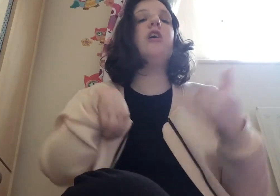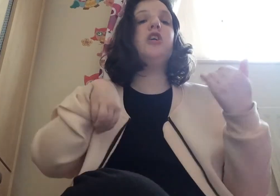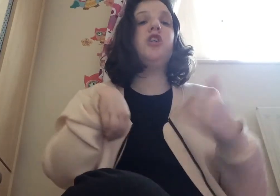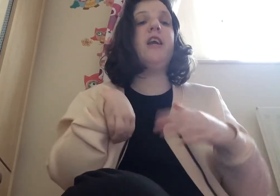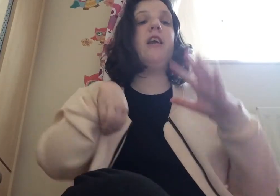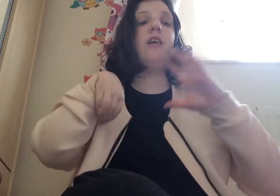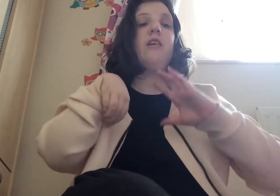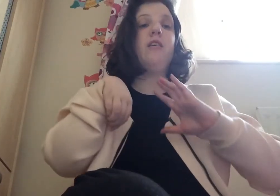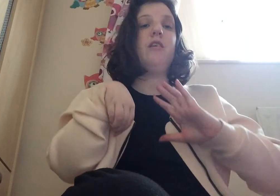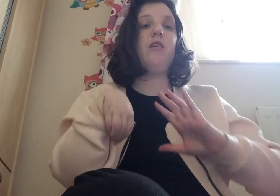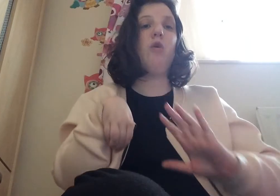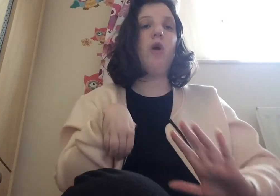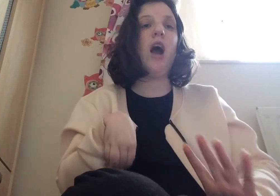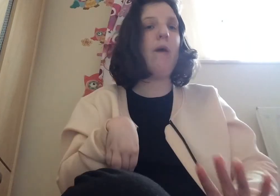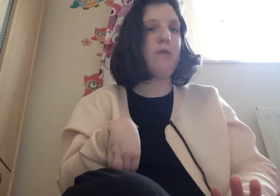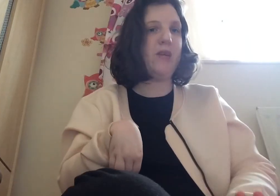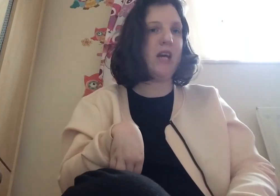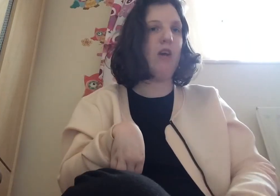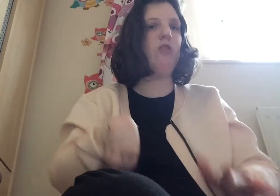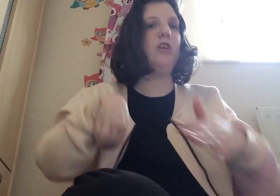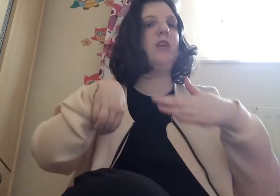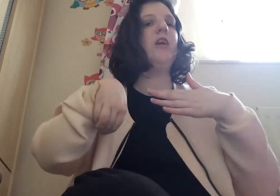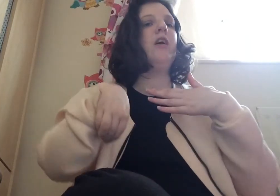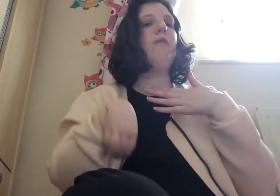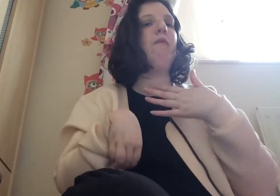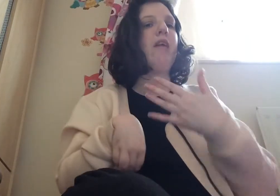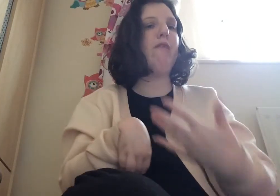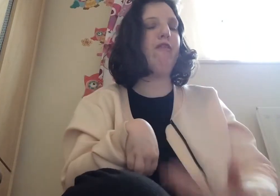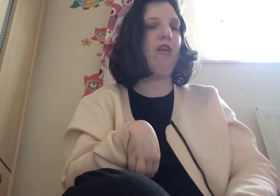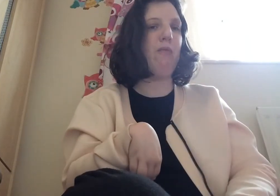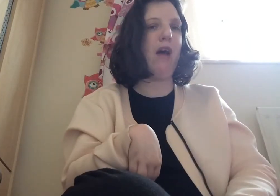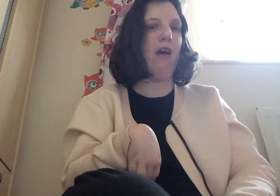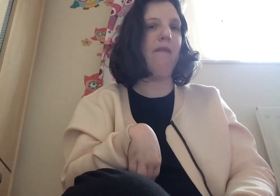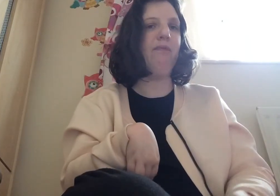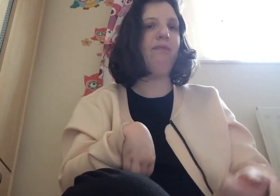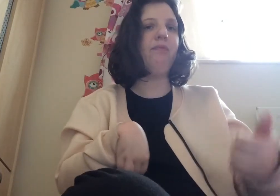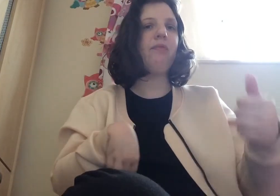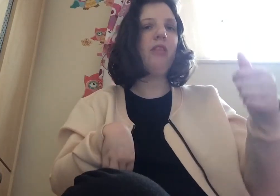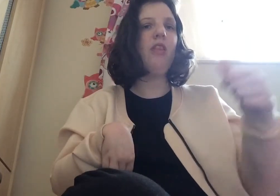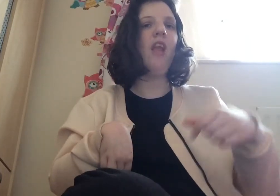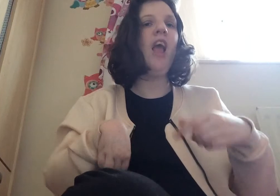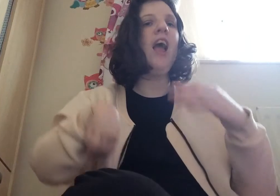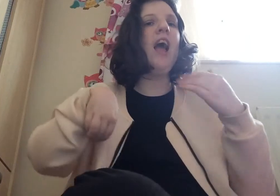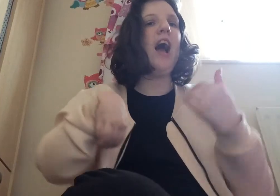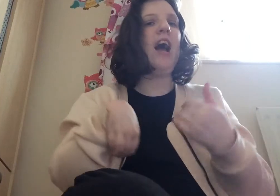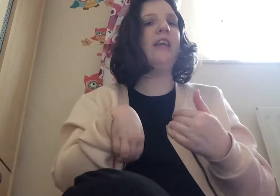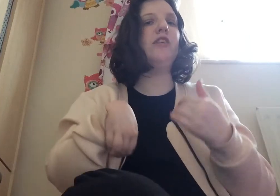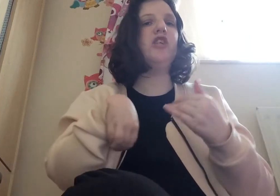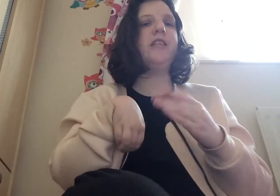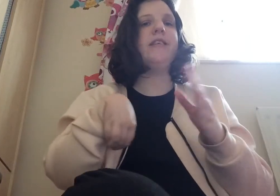she calms me down and makes me feel better and she's a